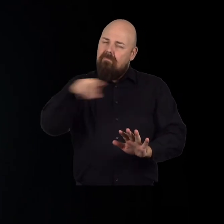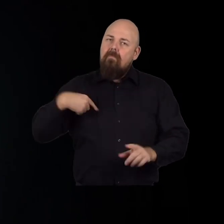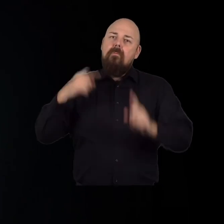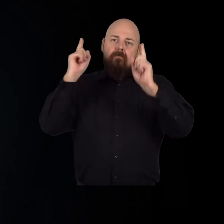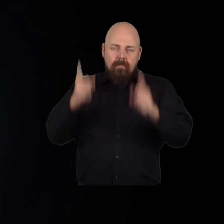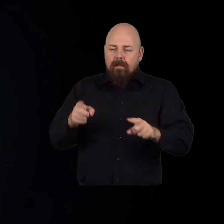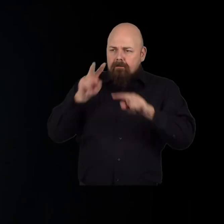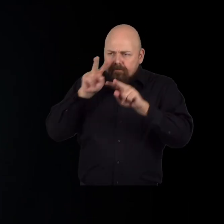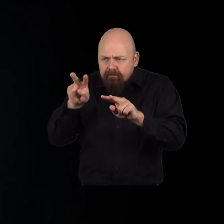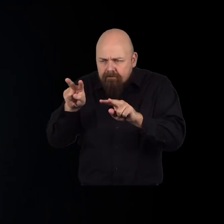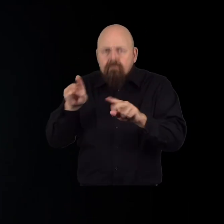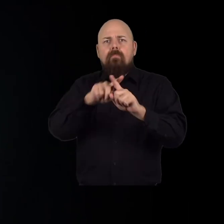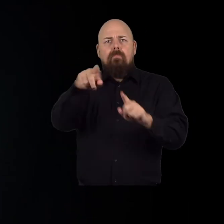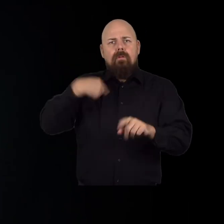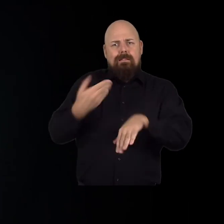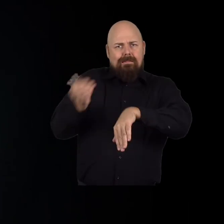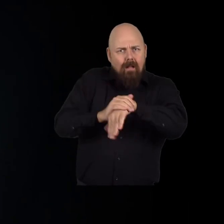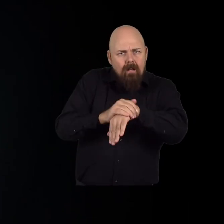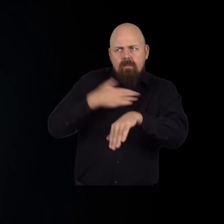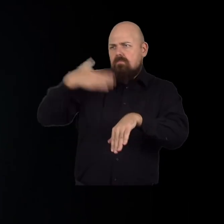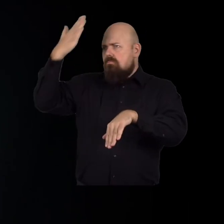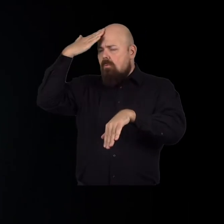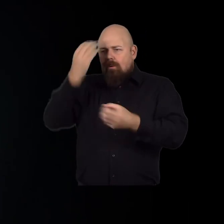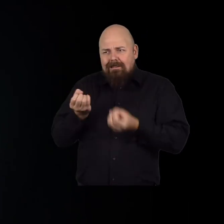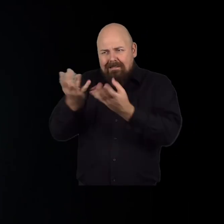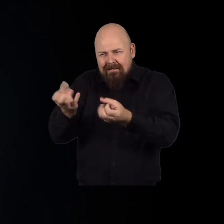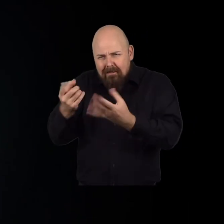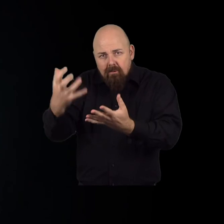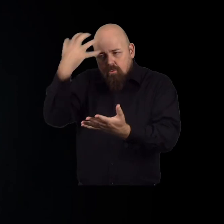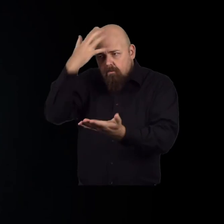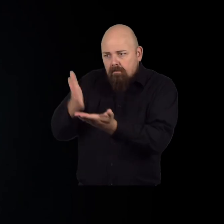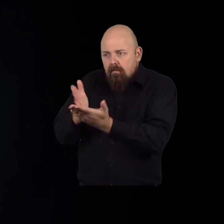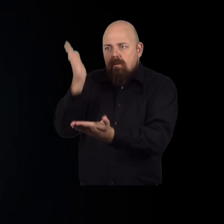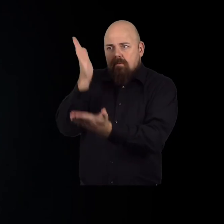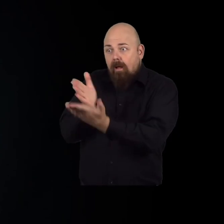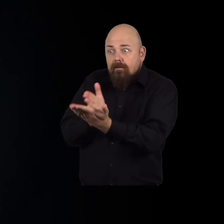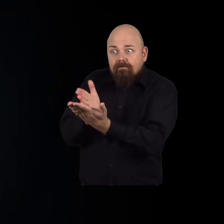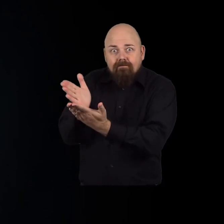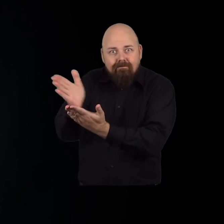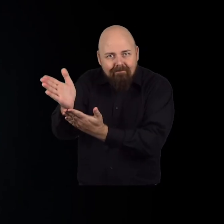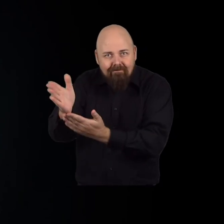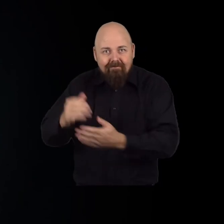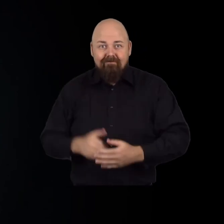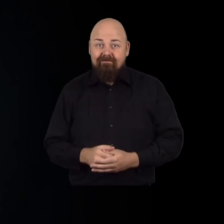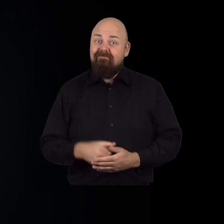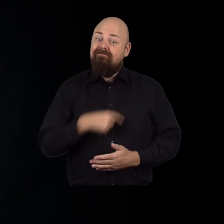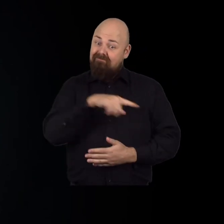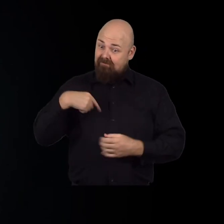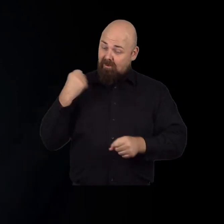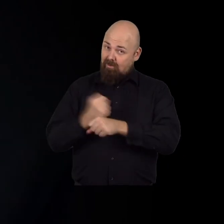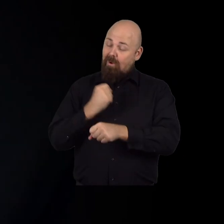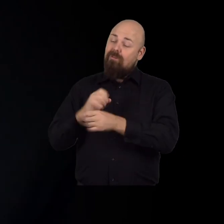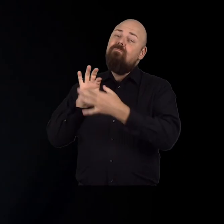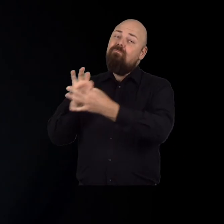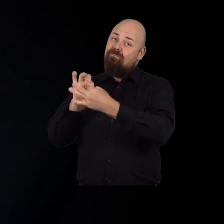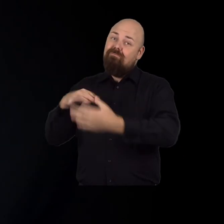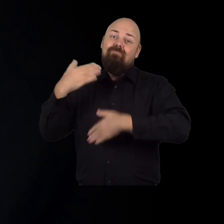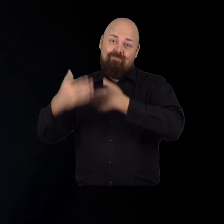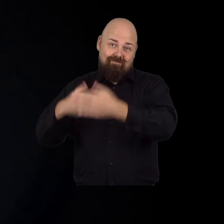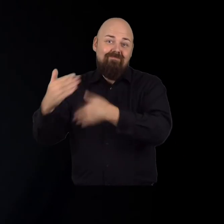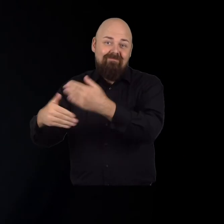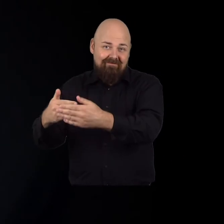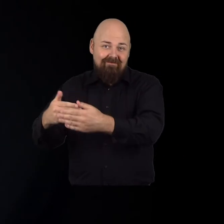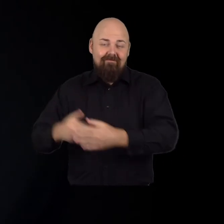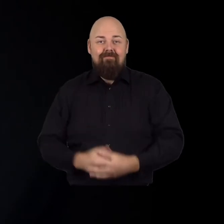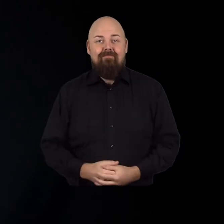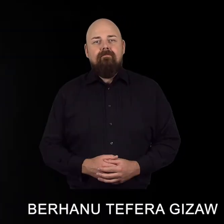and experience is crucial in ensuring that governments move in the right direction. That is where